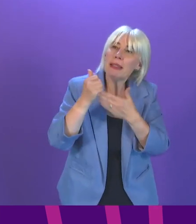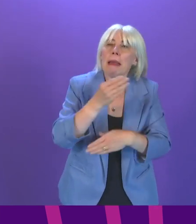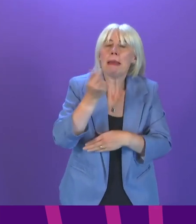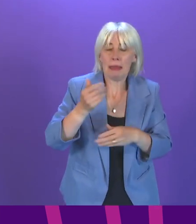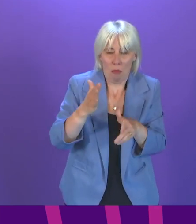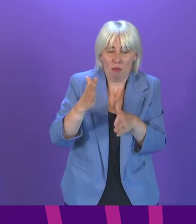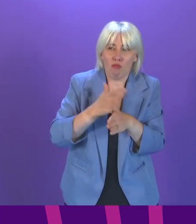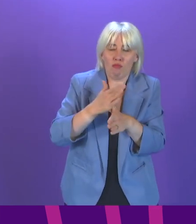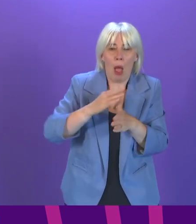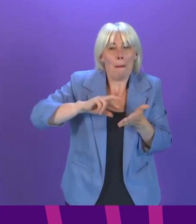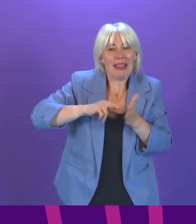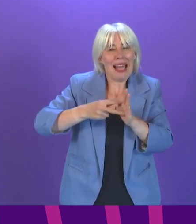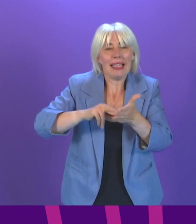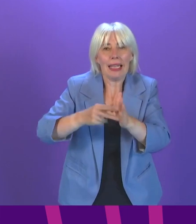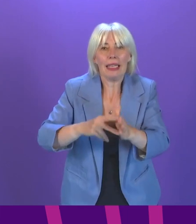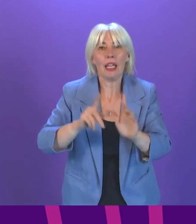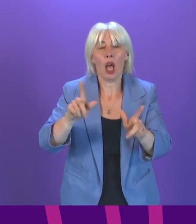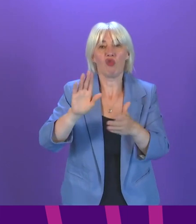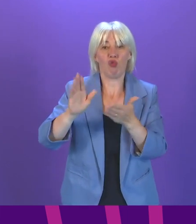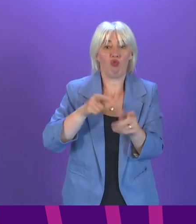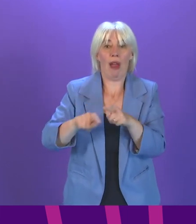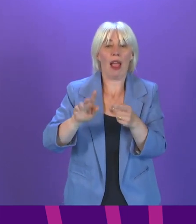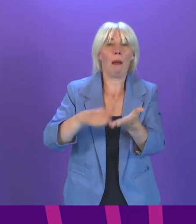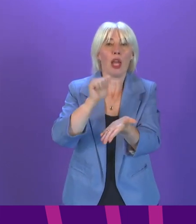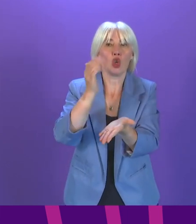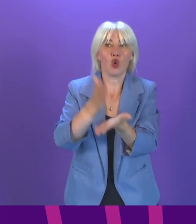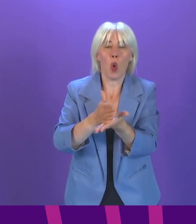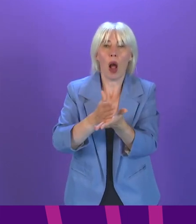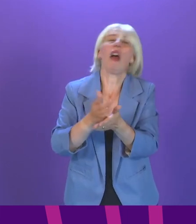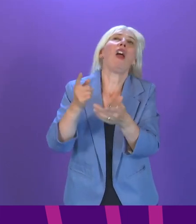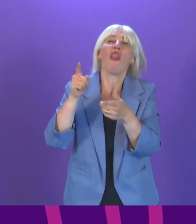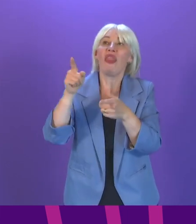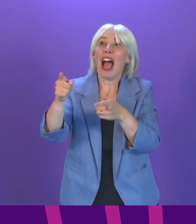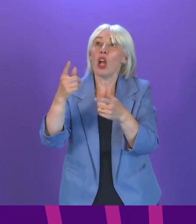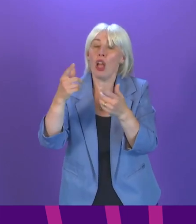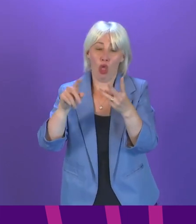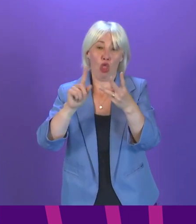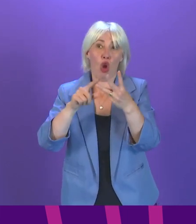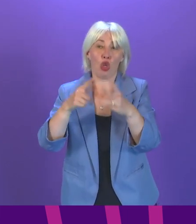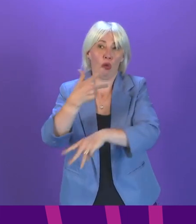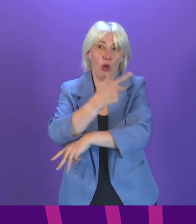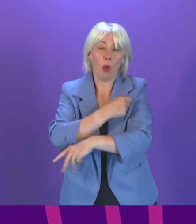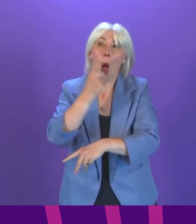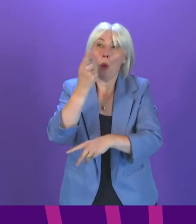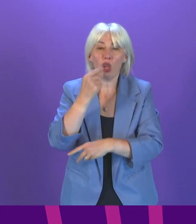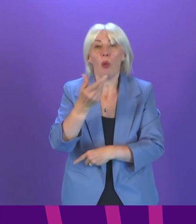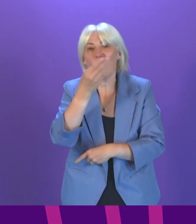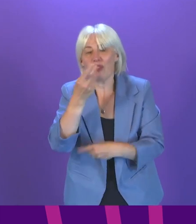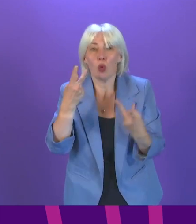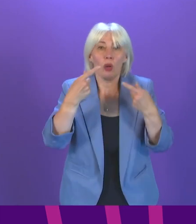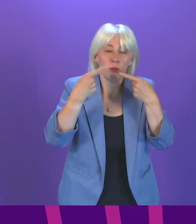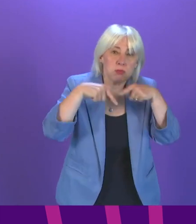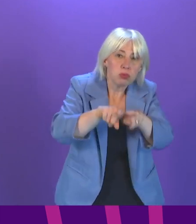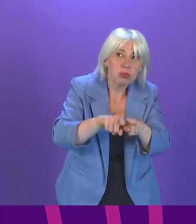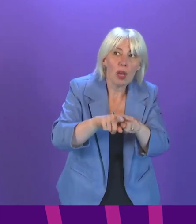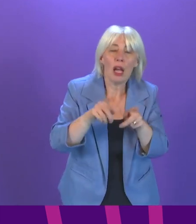planning, and we trying to make sure that that operates in as much synergy with the flu vaccination programme as possible. We are also currently working with health